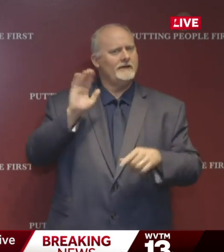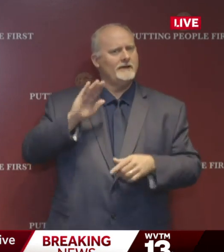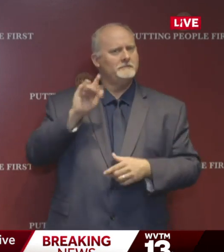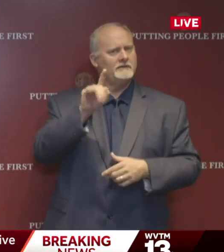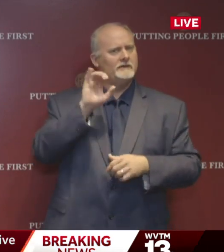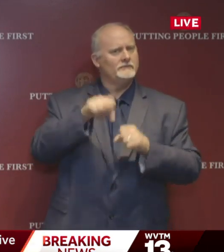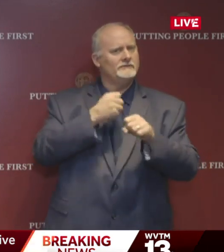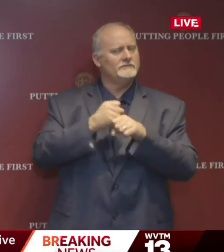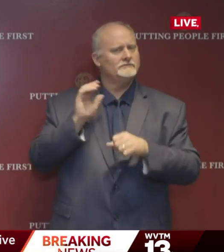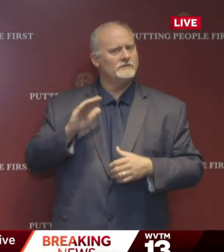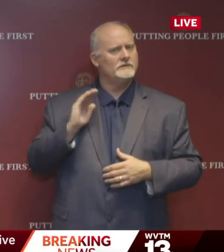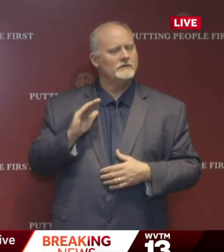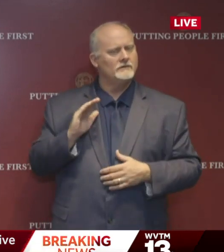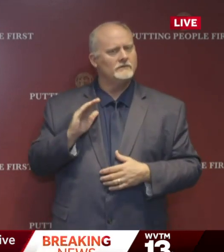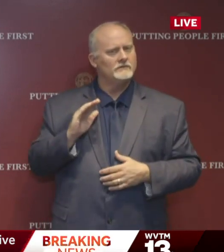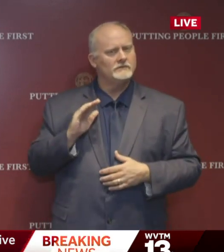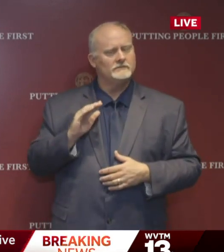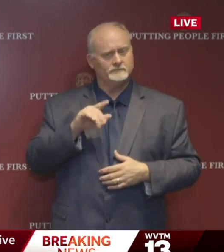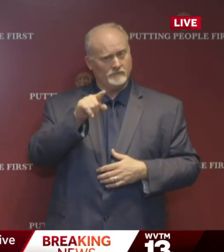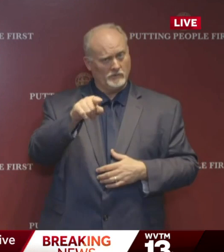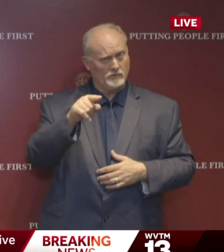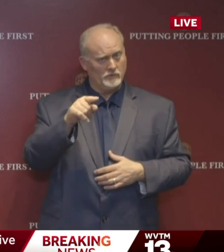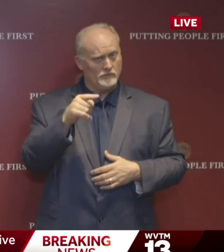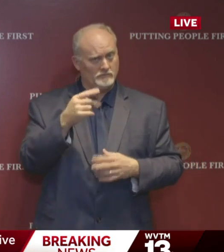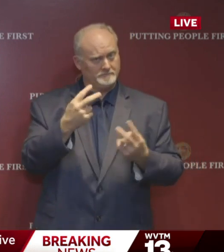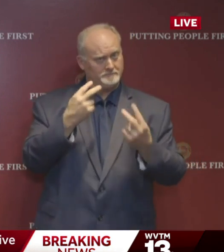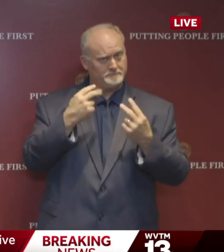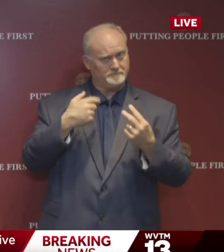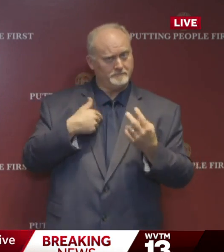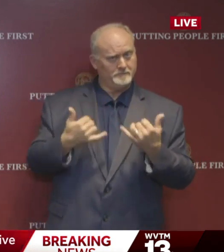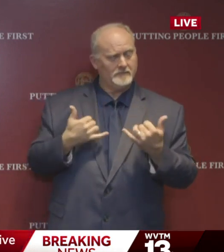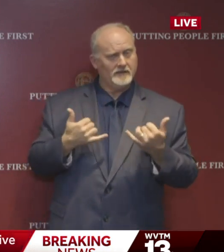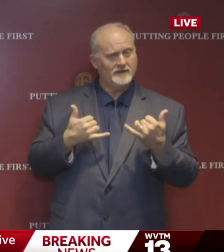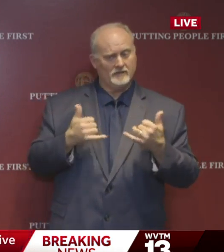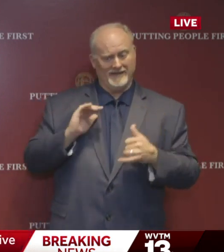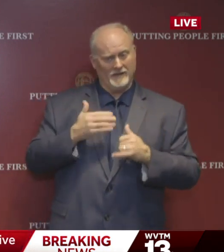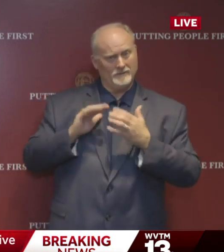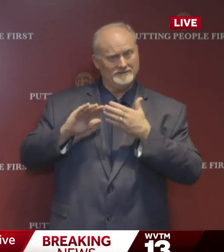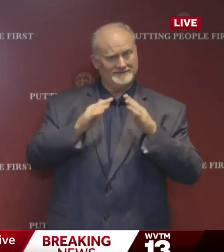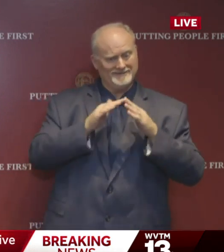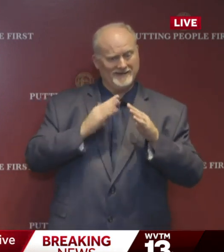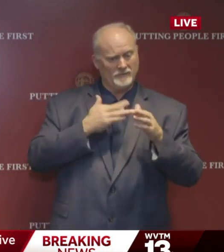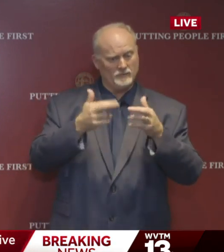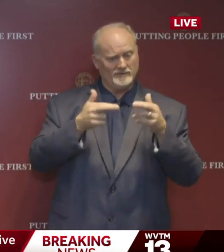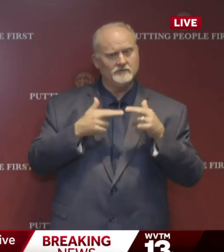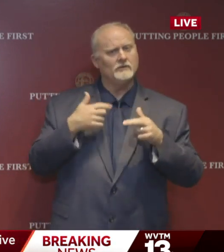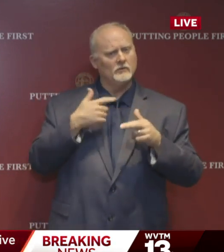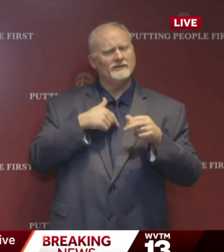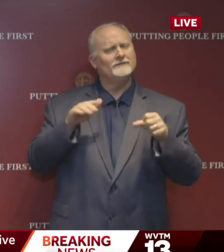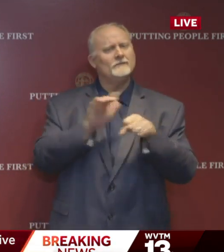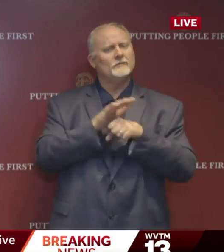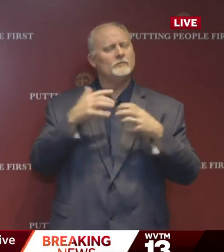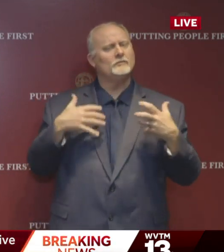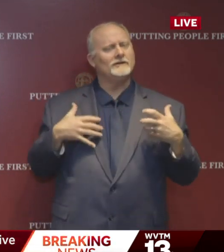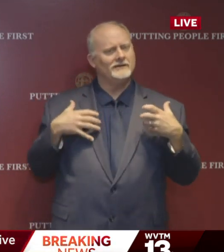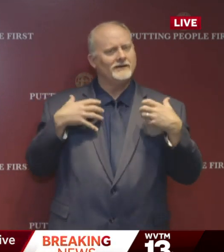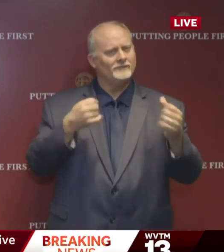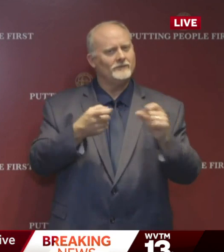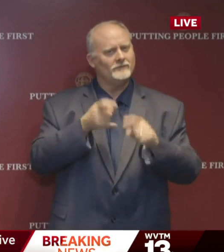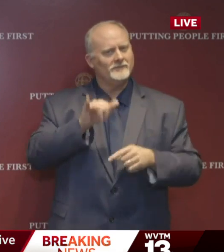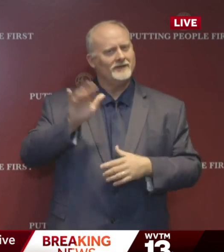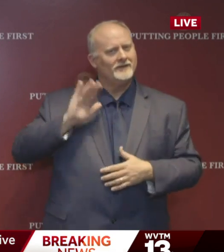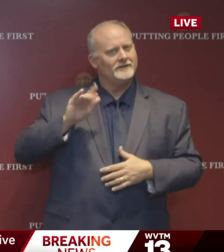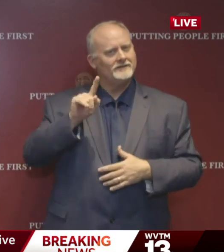I want to remind people who can hear the sound of my voice that as a city and a region we made a full recovery and a rebound from that